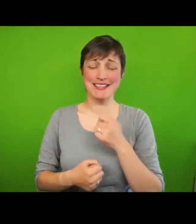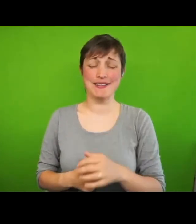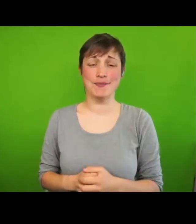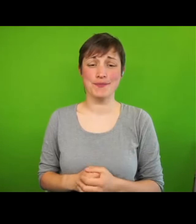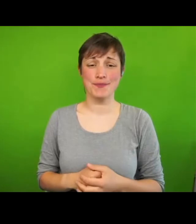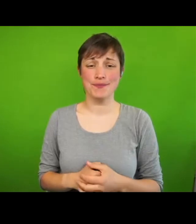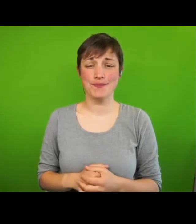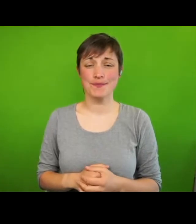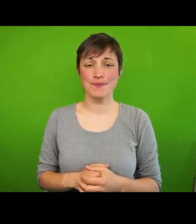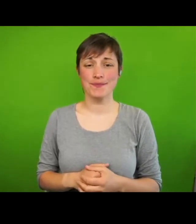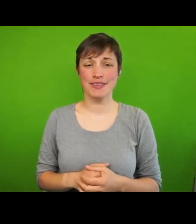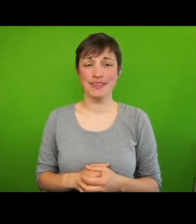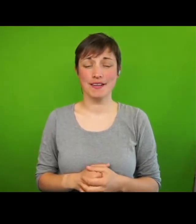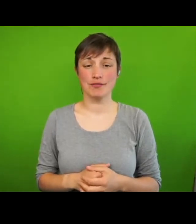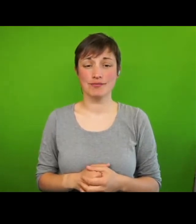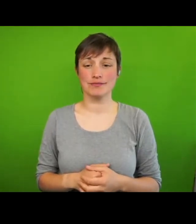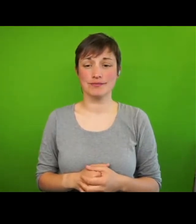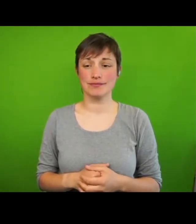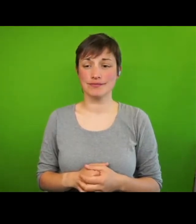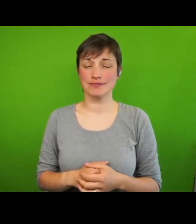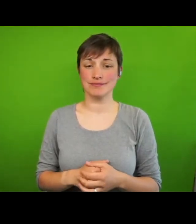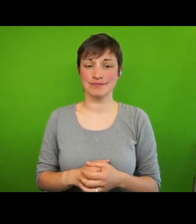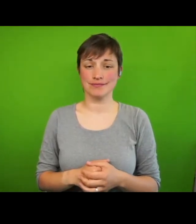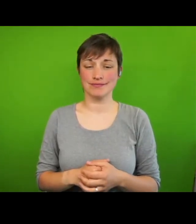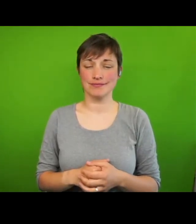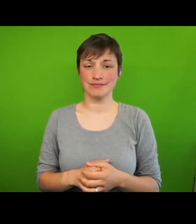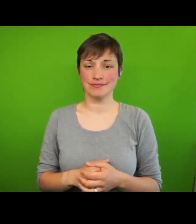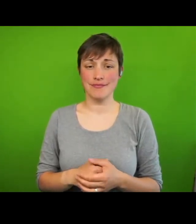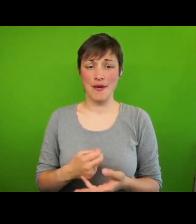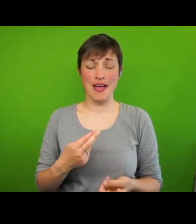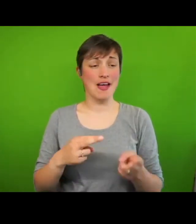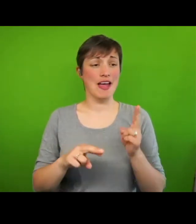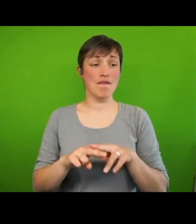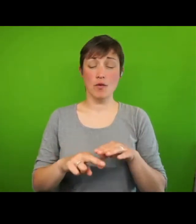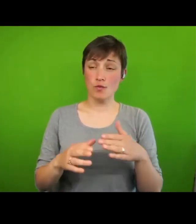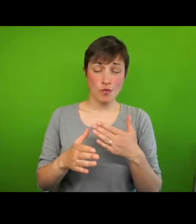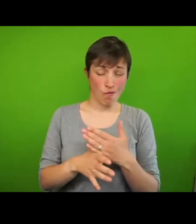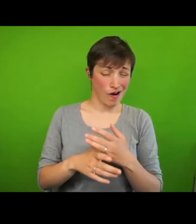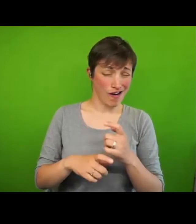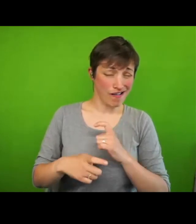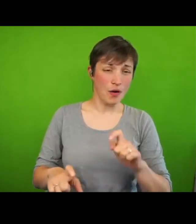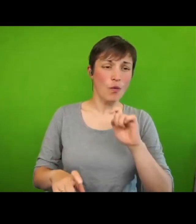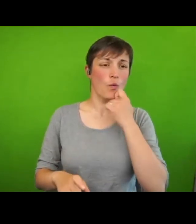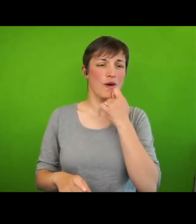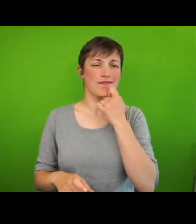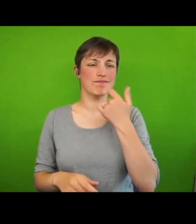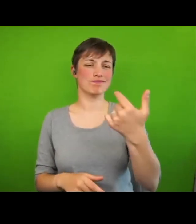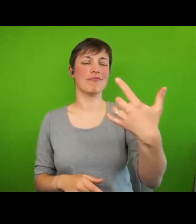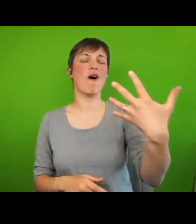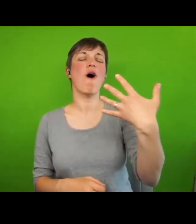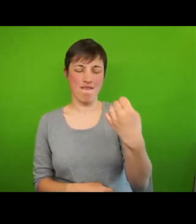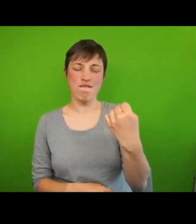just go anonymous and stop my video, and that might make things better, but anyway, fingers crossed.